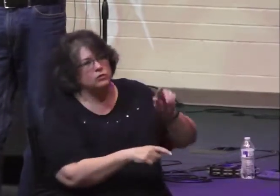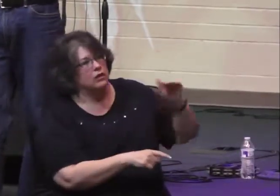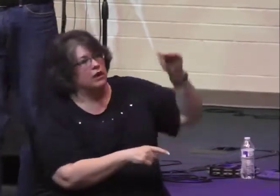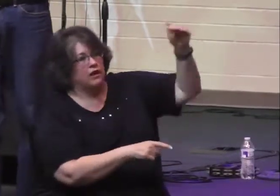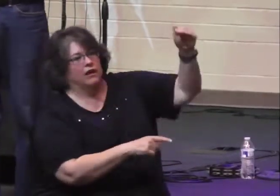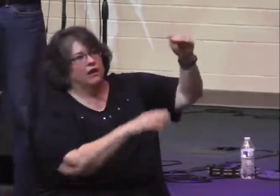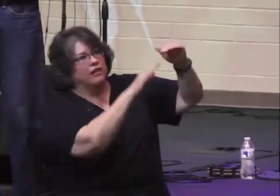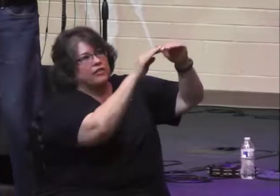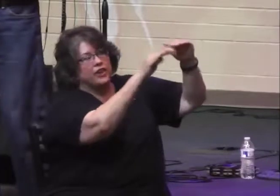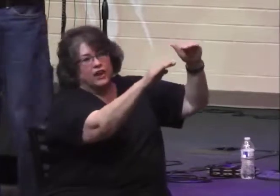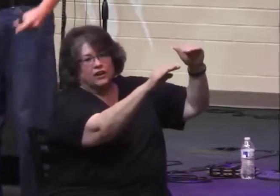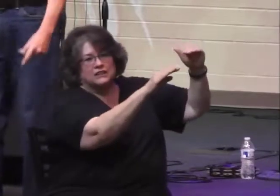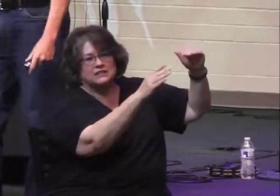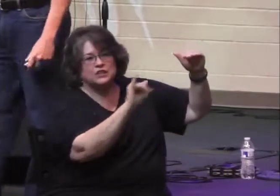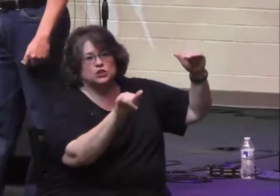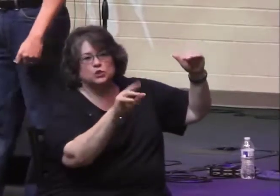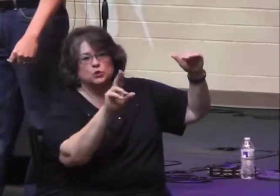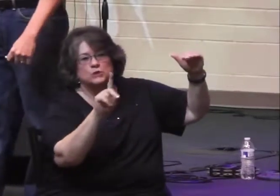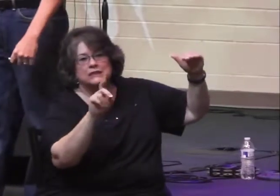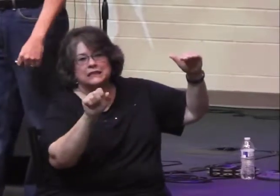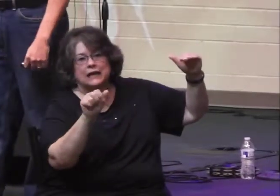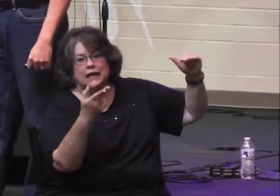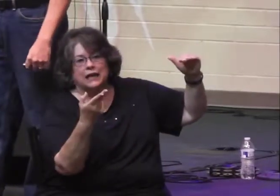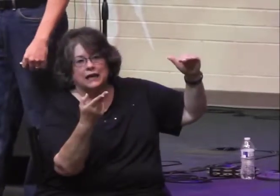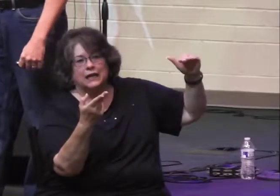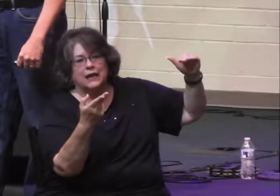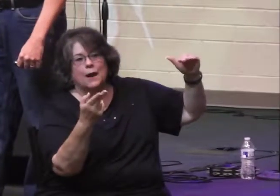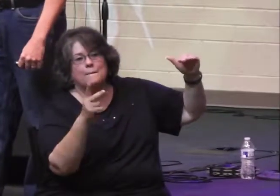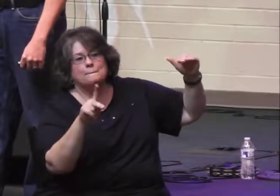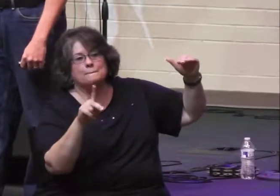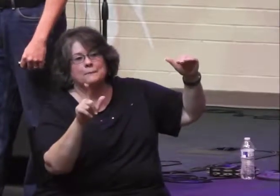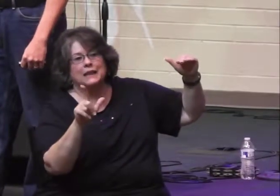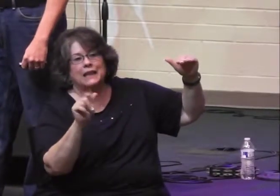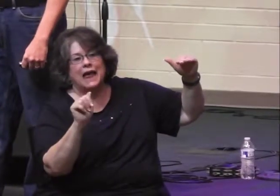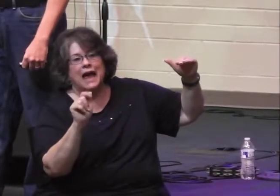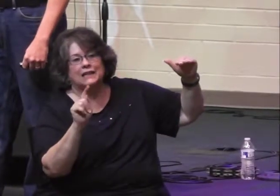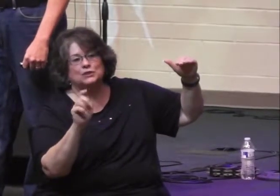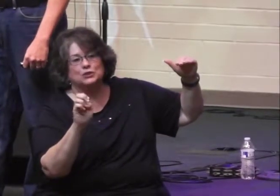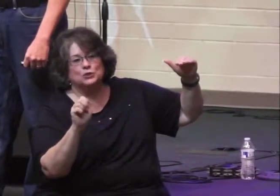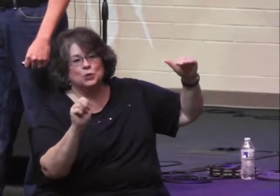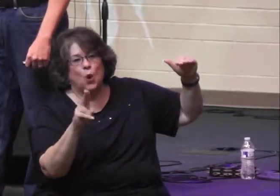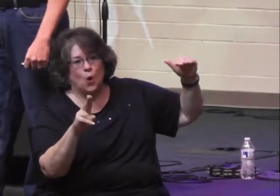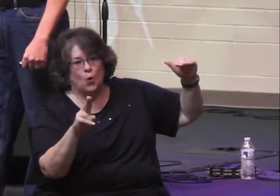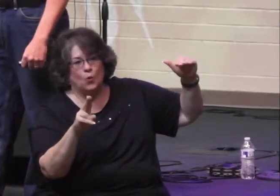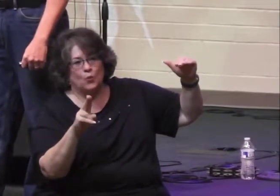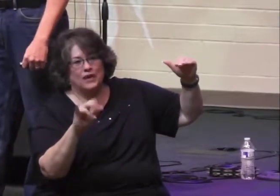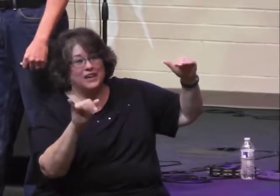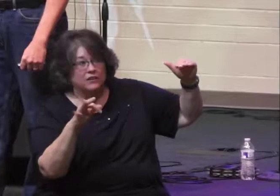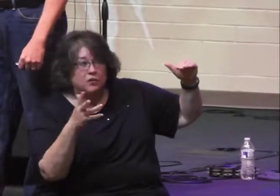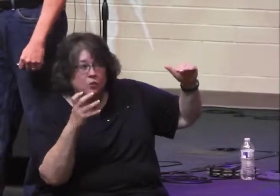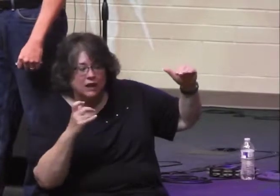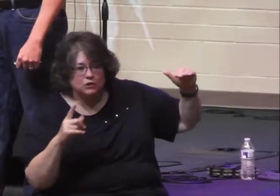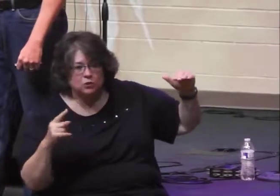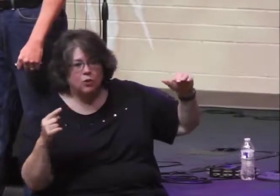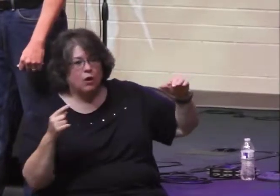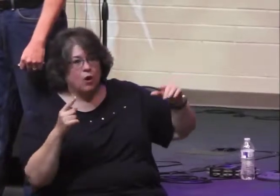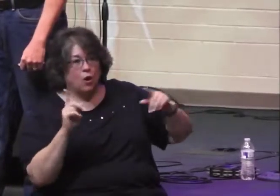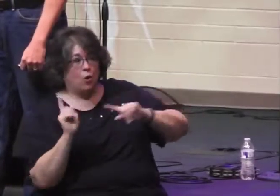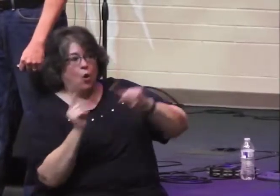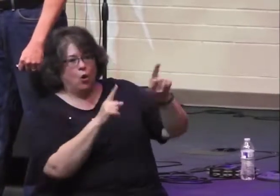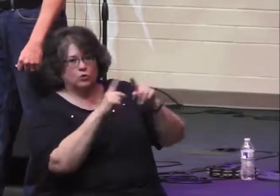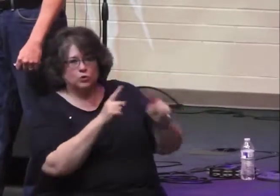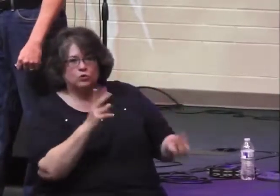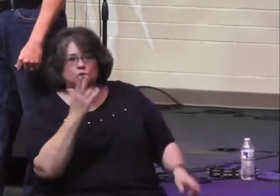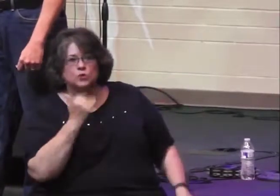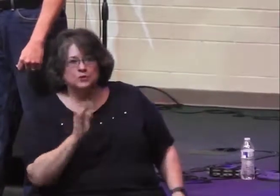Judean plateau, which is on top. And friends, if you want to get to Jerusalem, there you go. This is the way you're going to